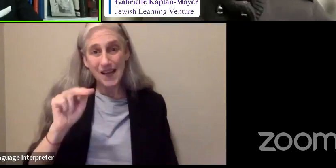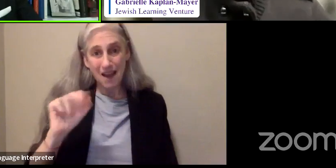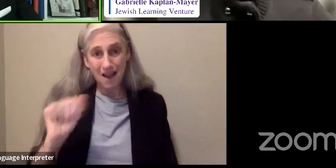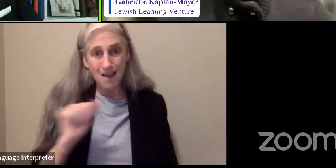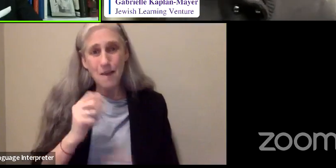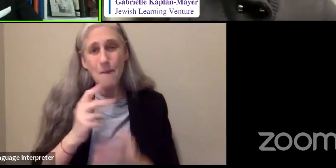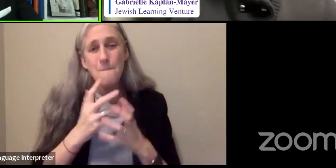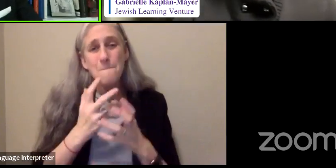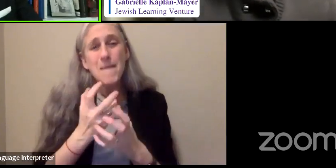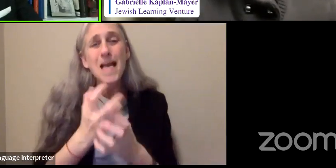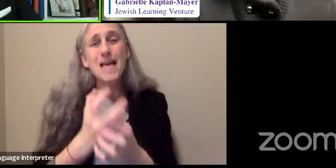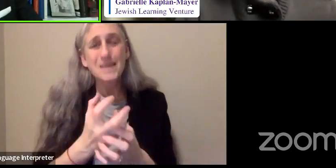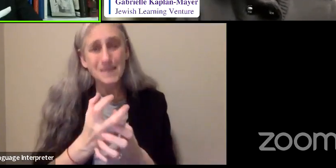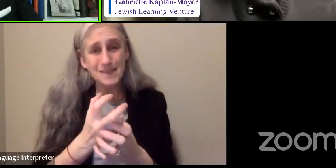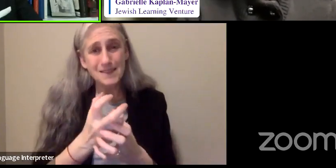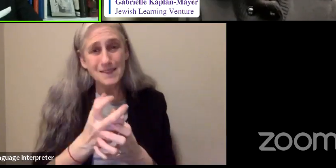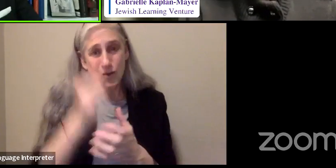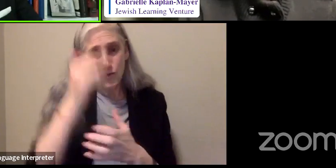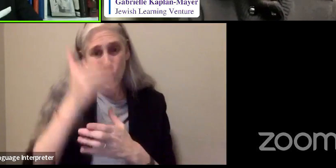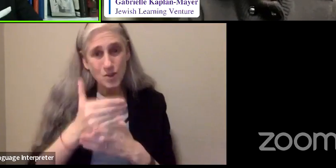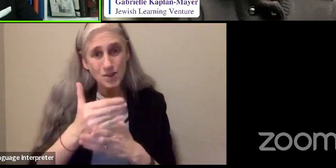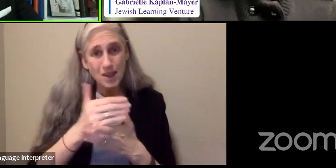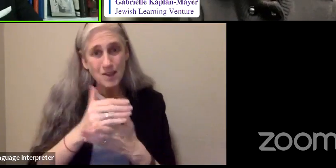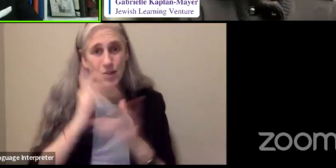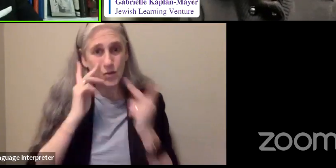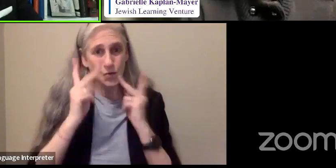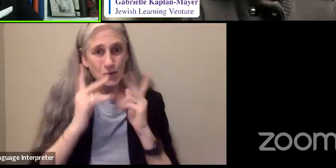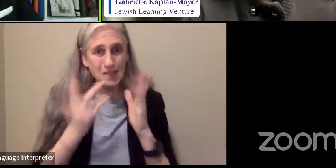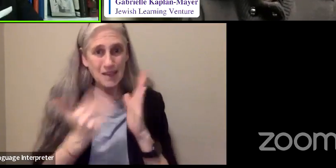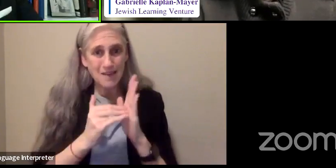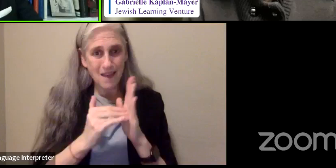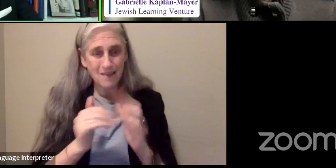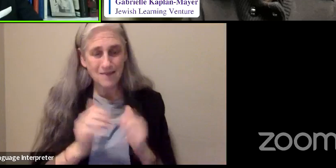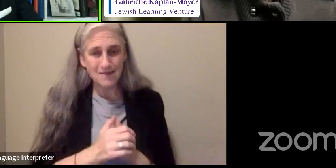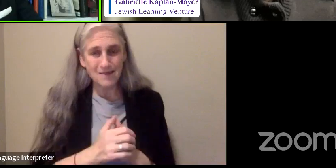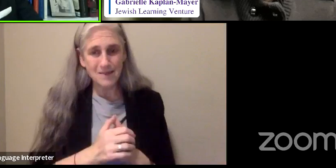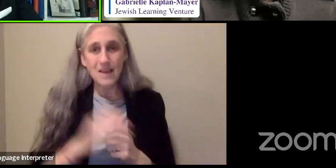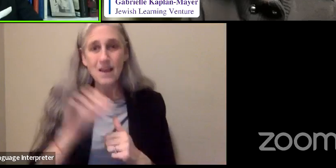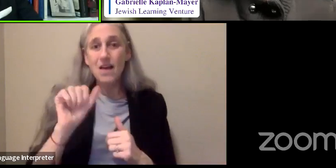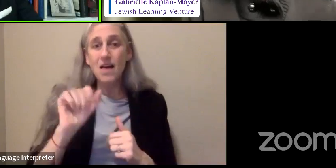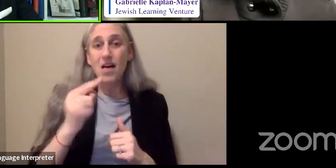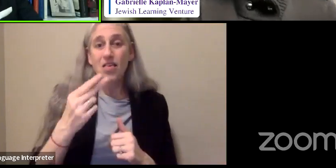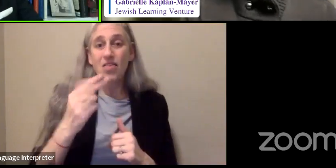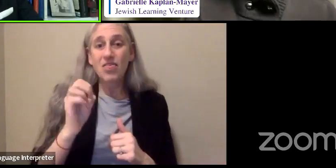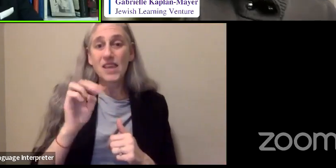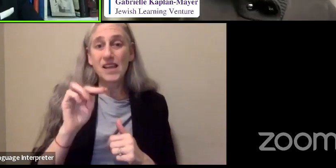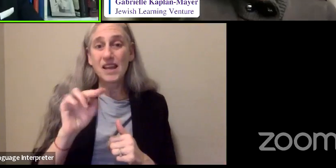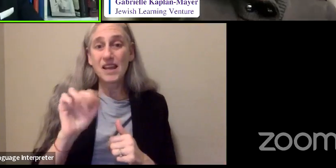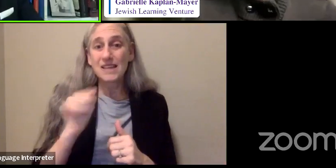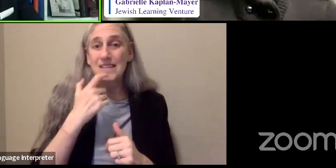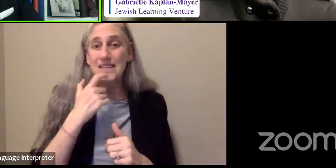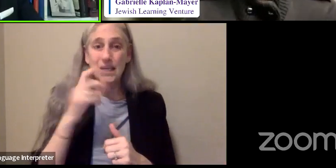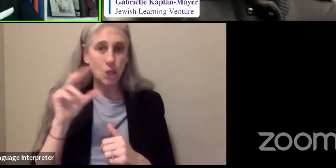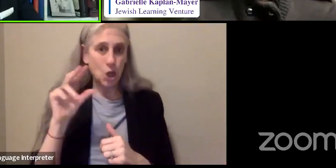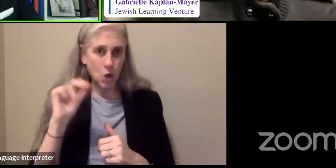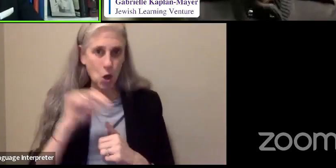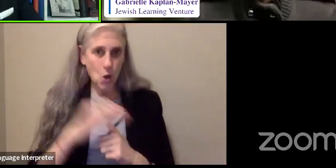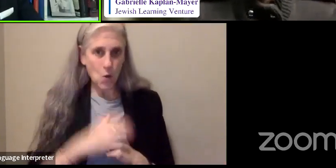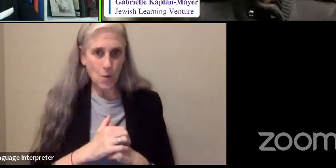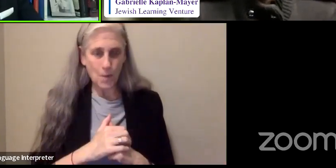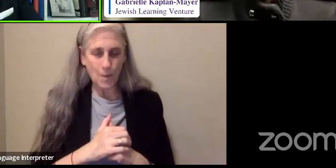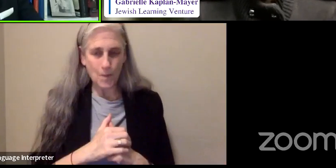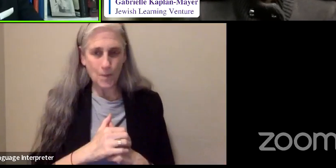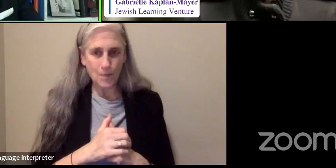for the return of sight to her son. And Athena says, no, I will